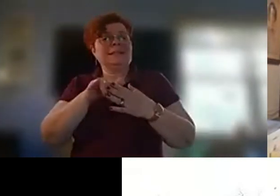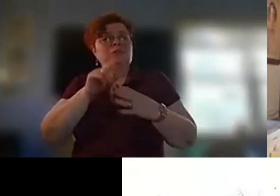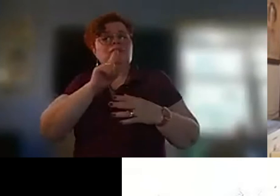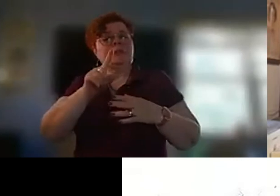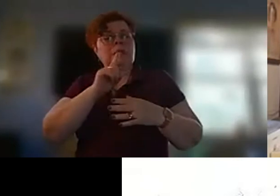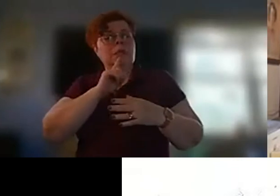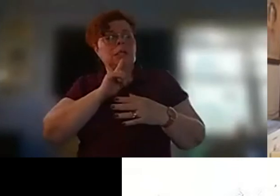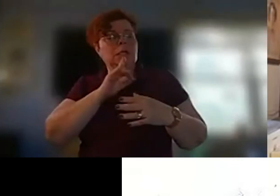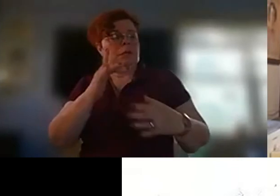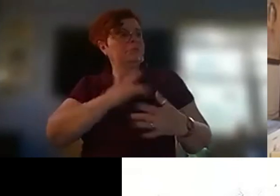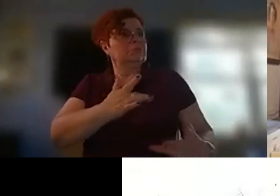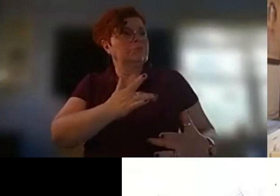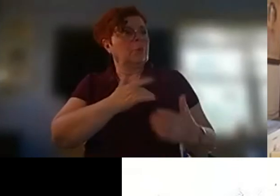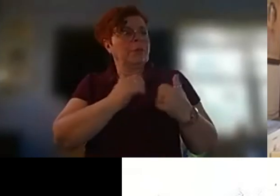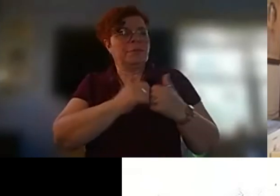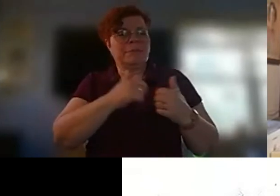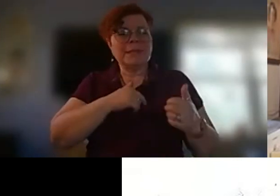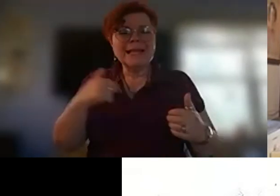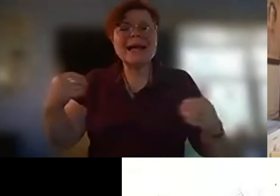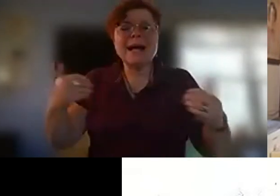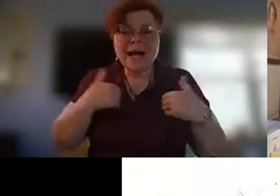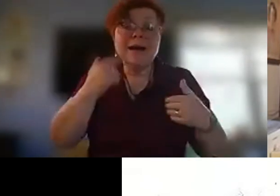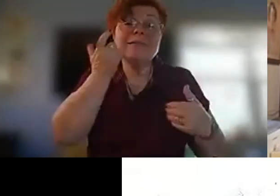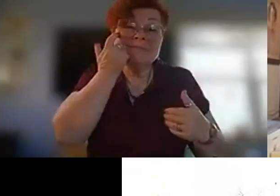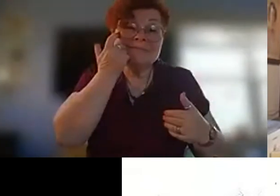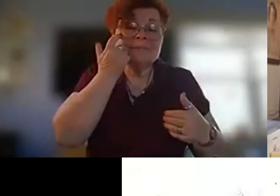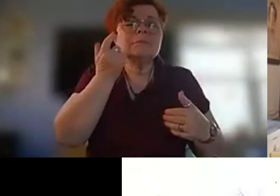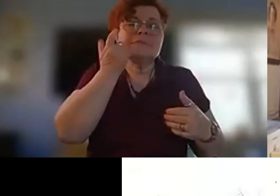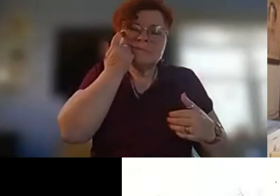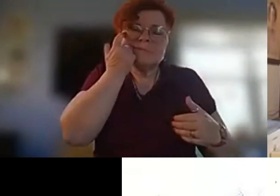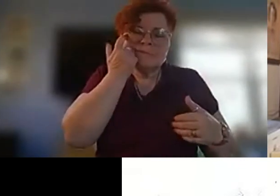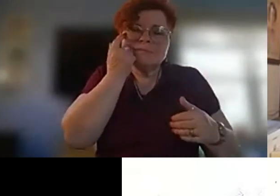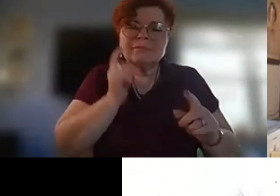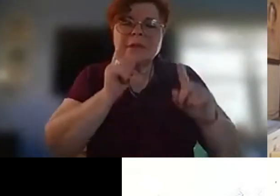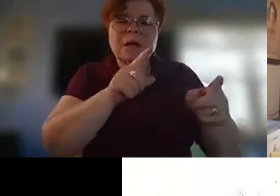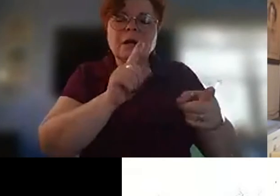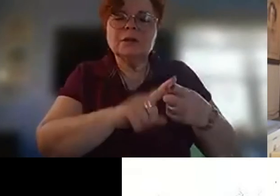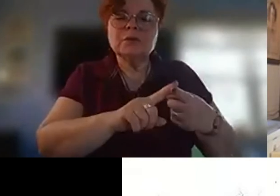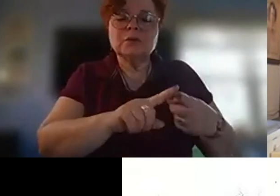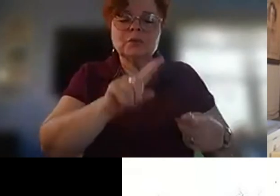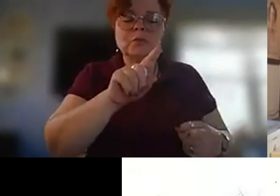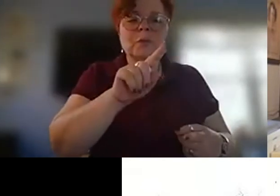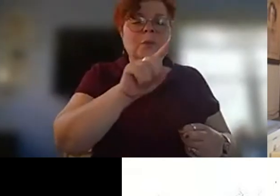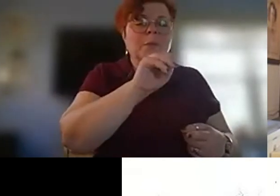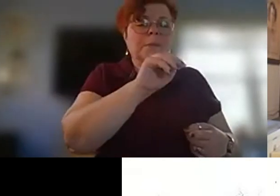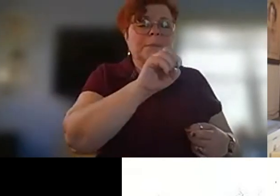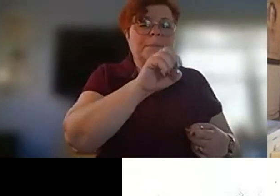this one was that i have recently semi-recently been um to mesa verde um where these